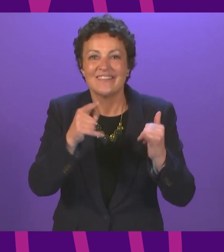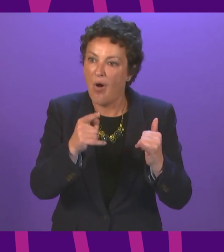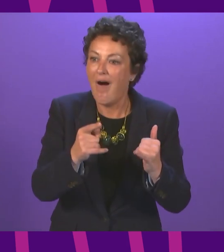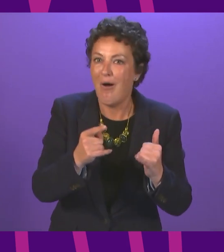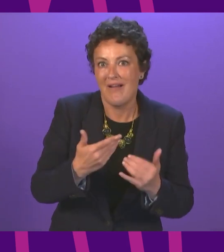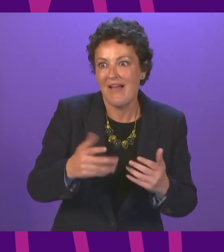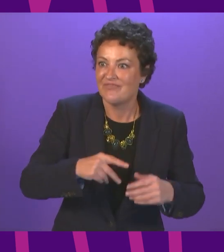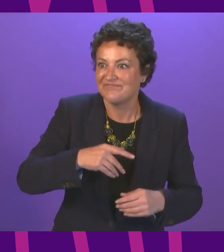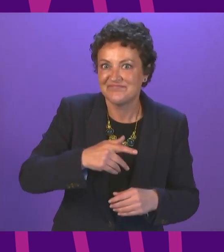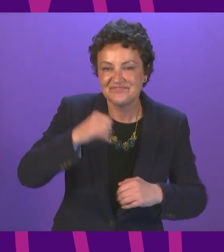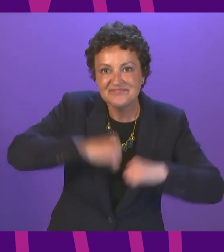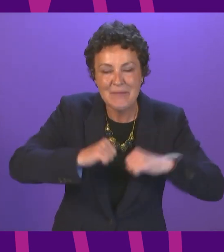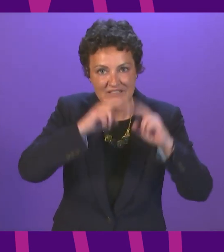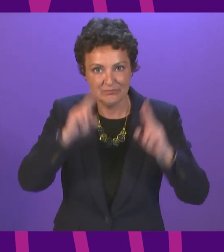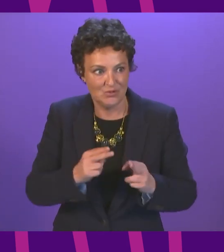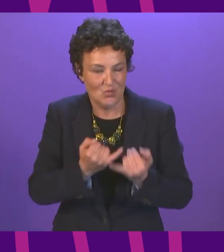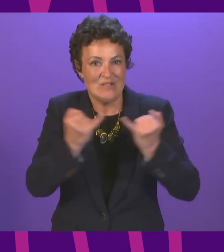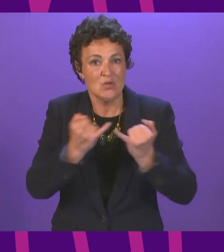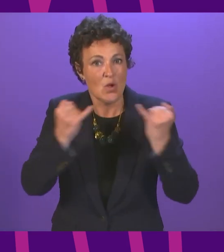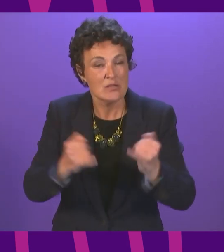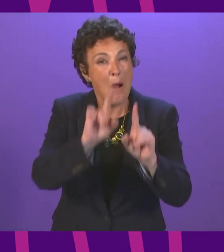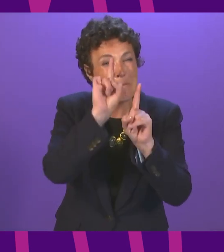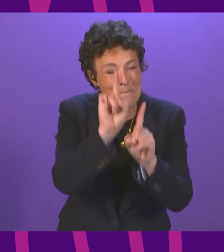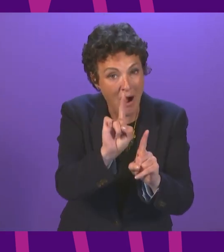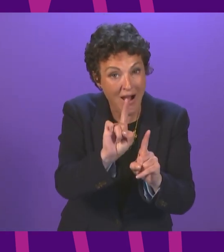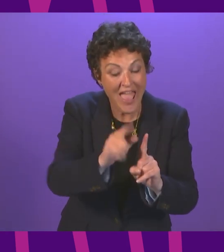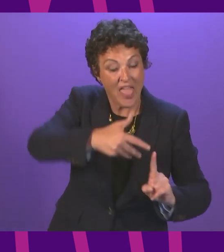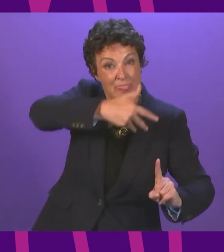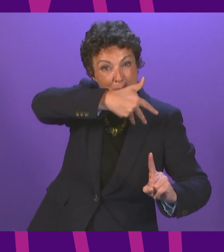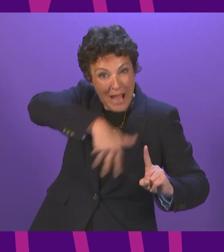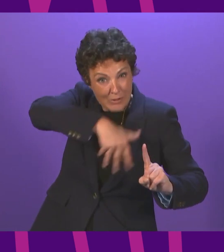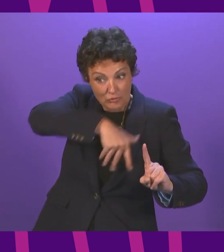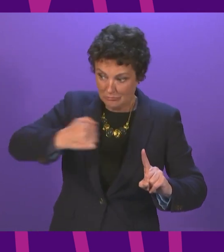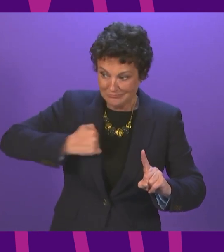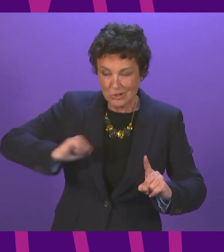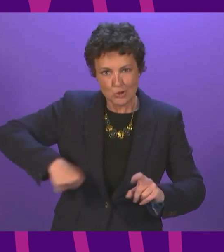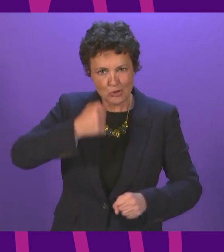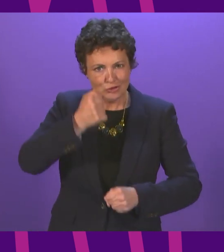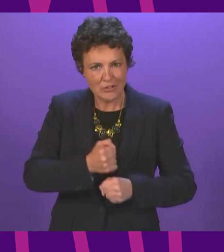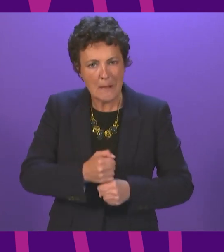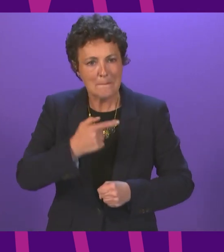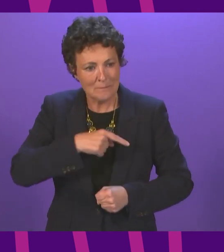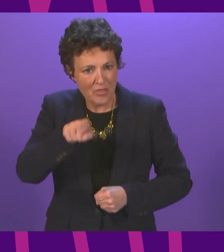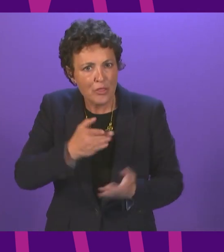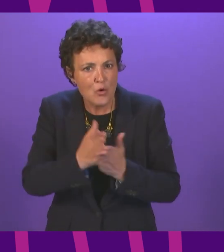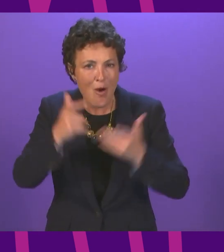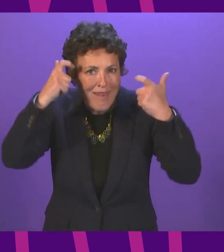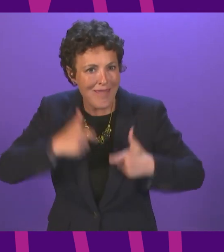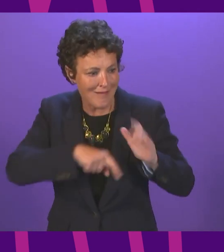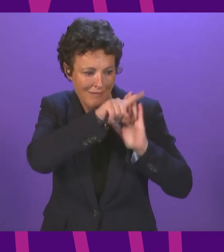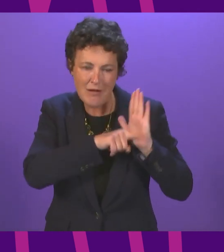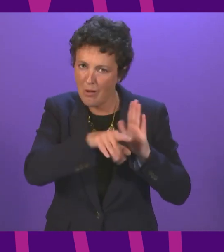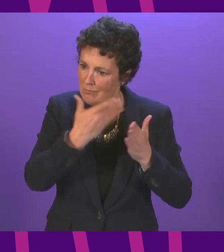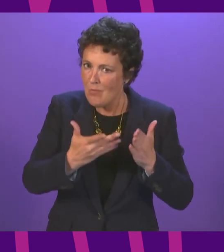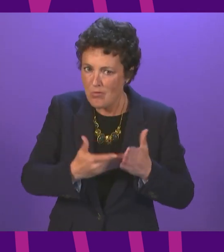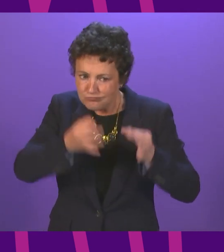these statistics is a sign that as a country, as a parliament, we have taken this even more seriously. Marsha Scott from Scottish